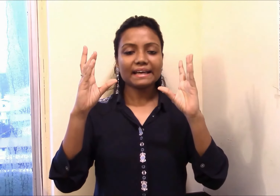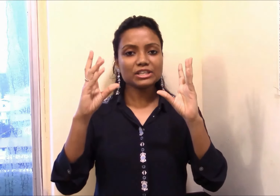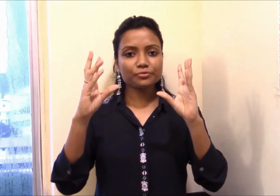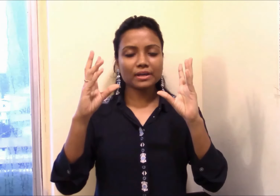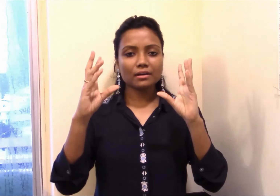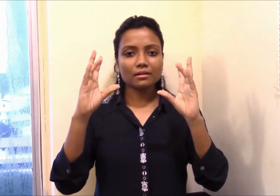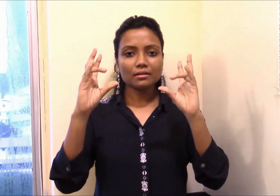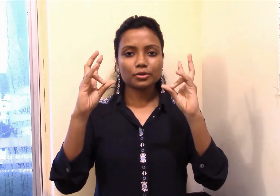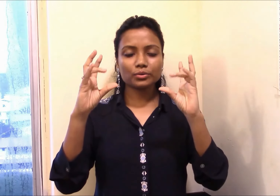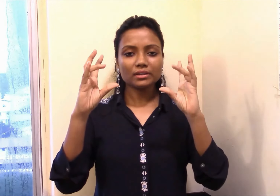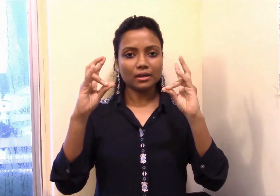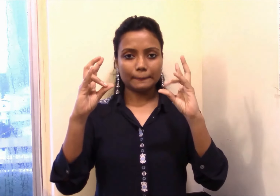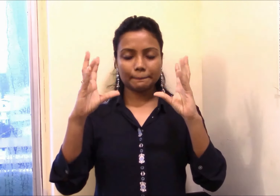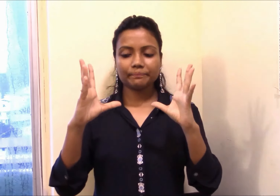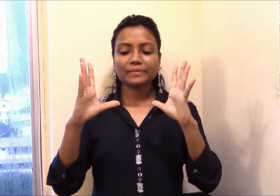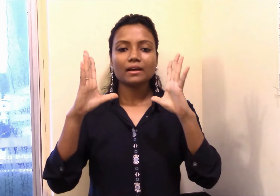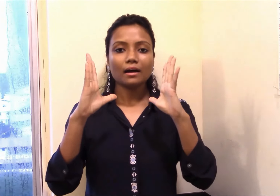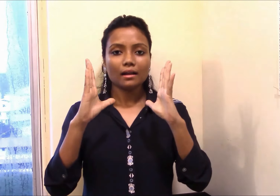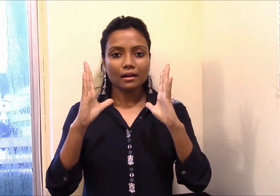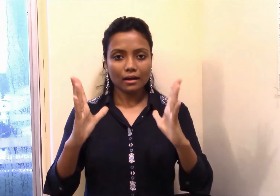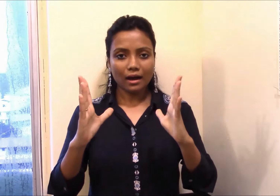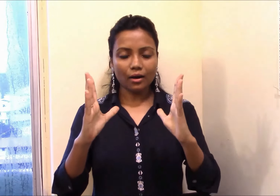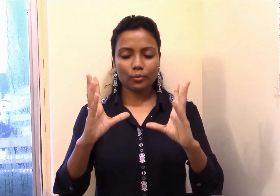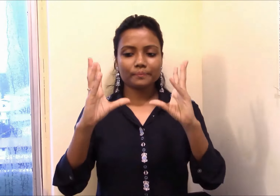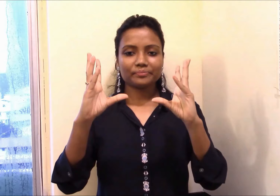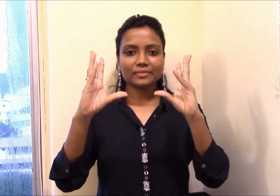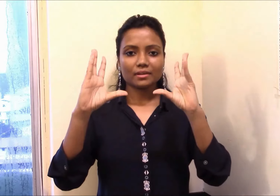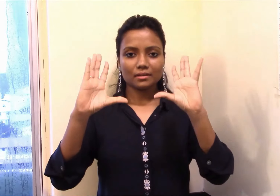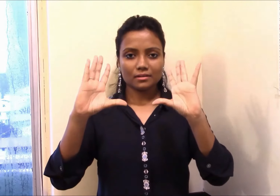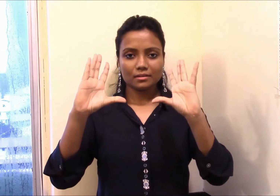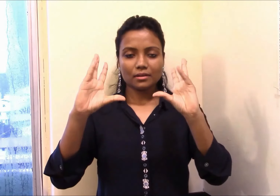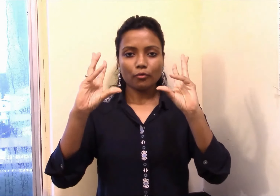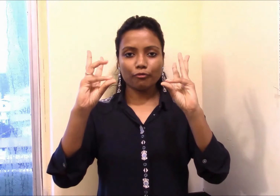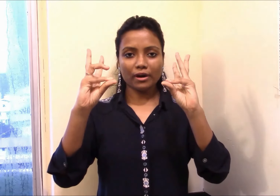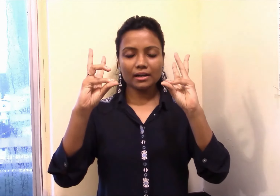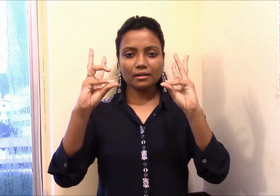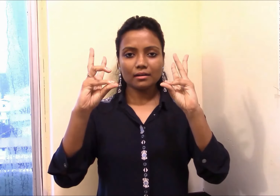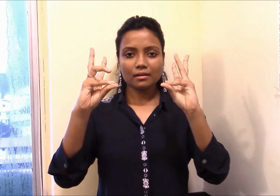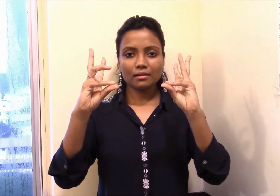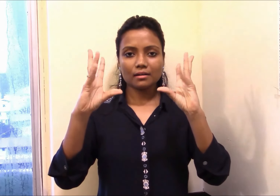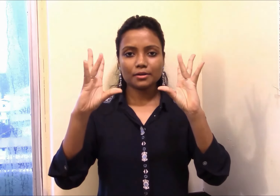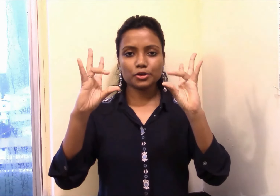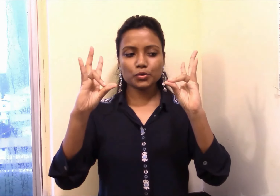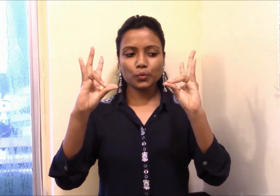each finger to the thumb. How? One, two,